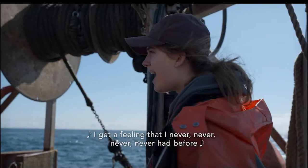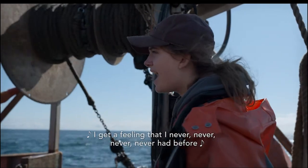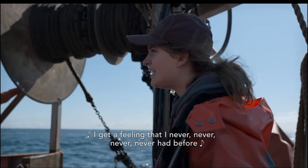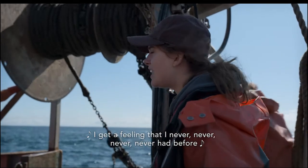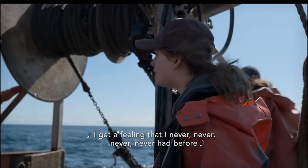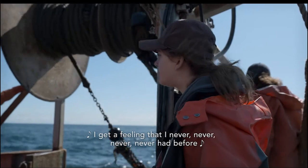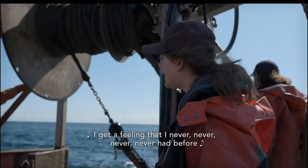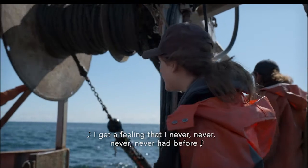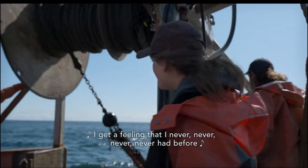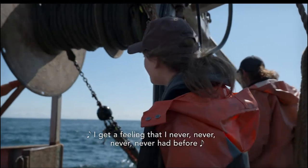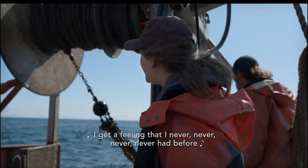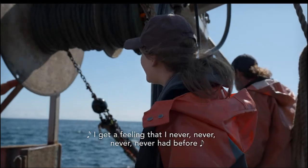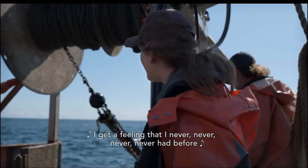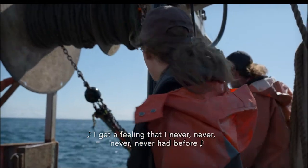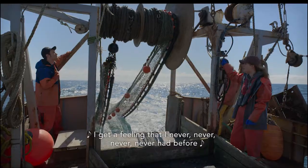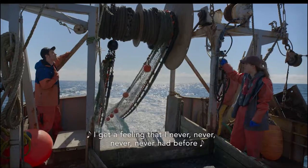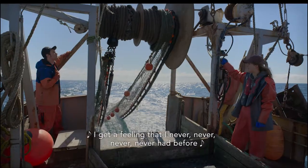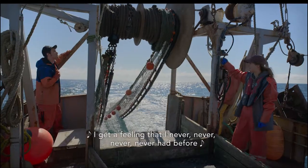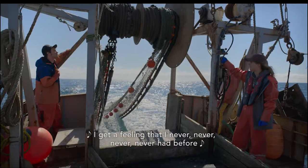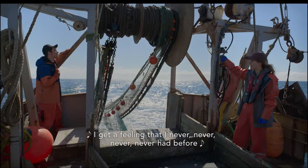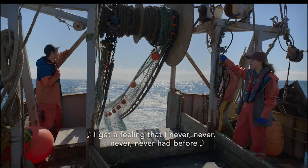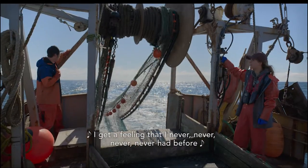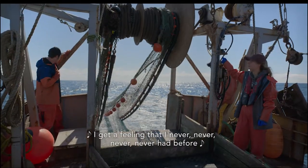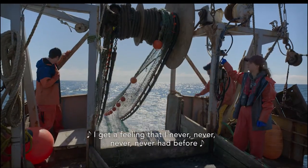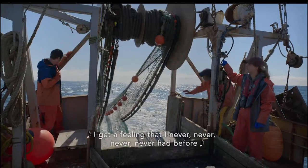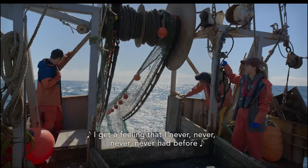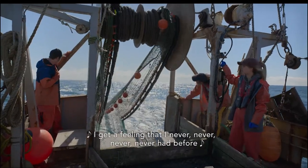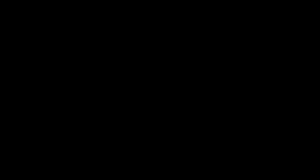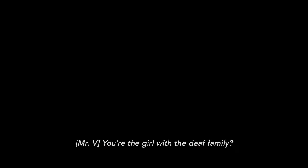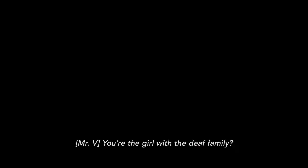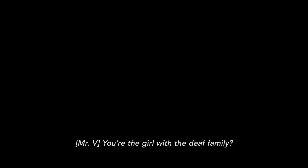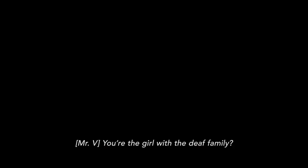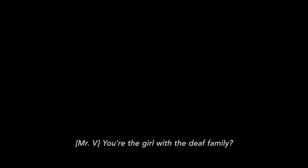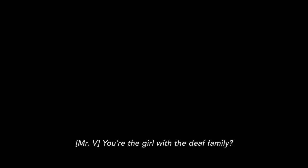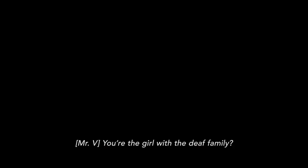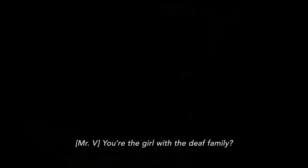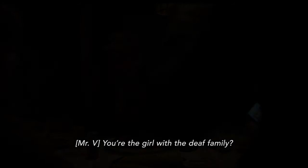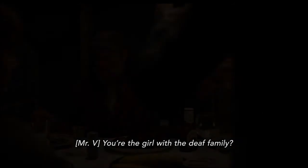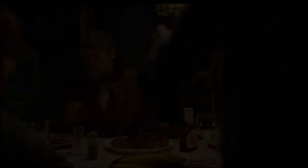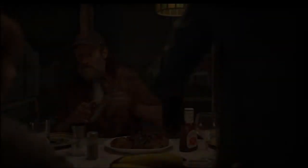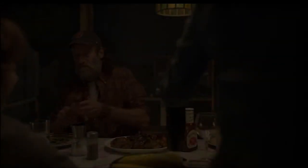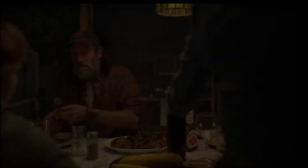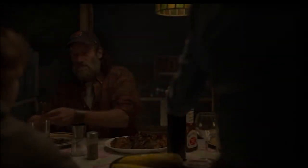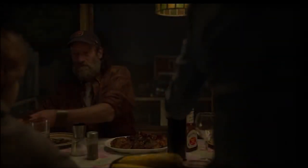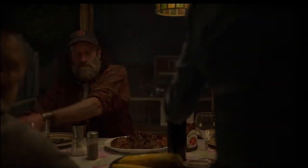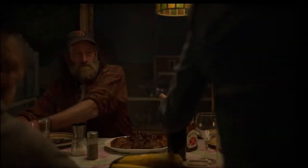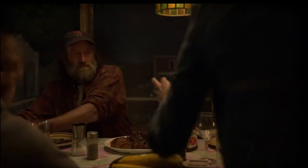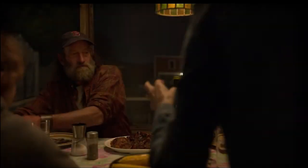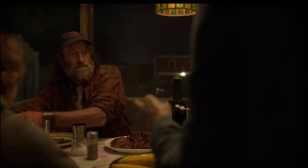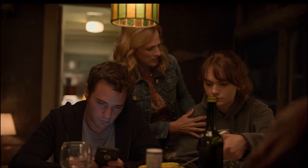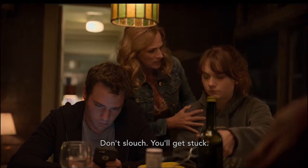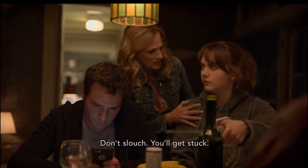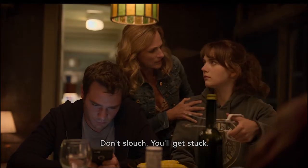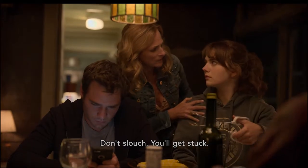I get a feeling that I never, never, never, never had before. You're the girl with the deaf family? Yeah.